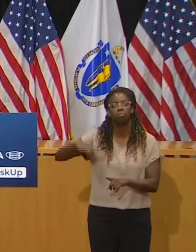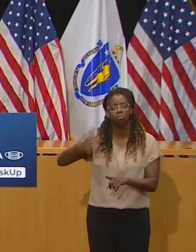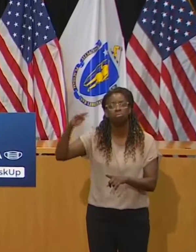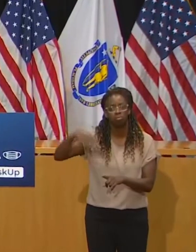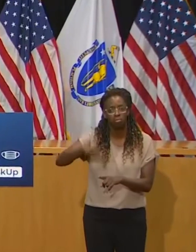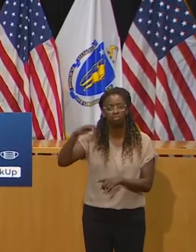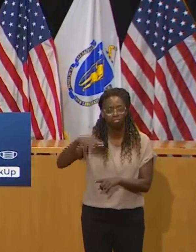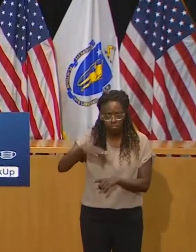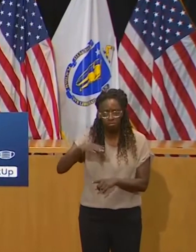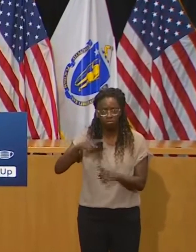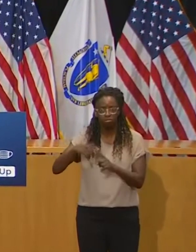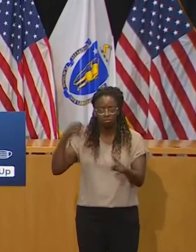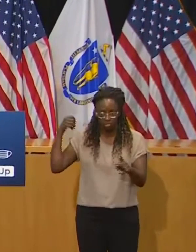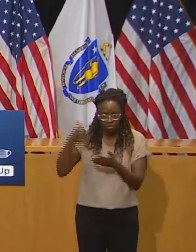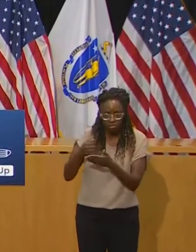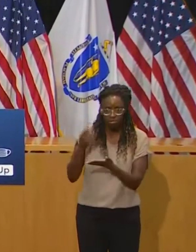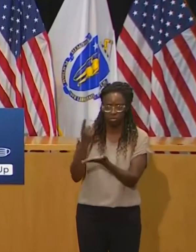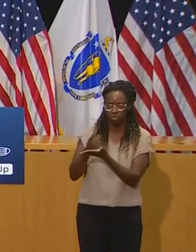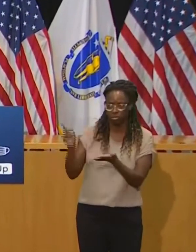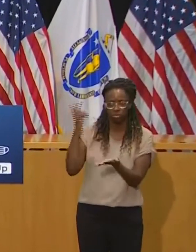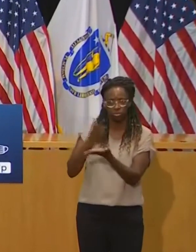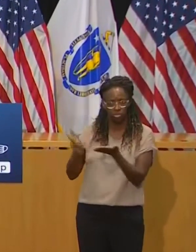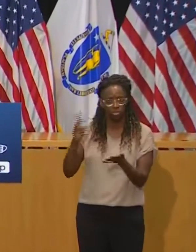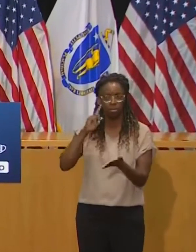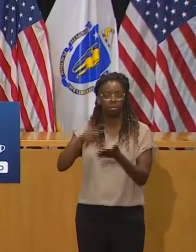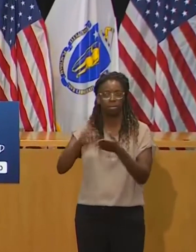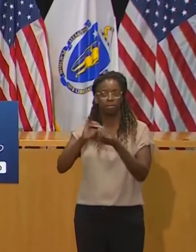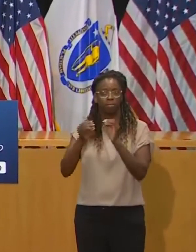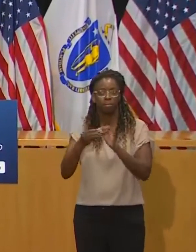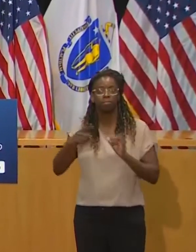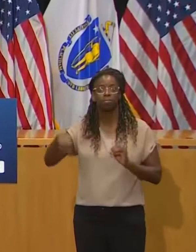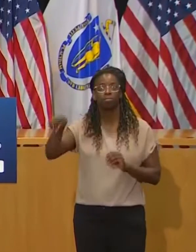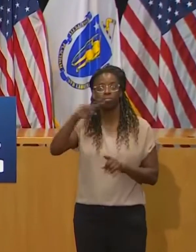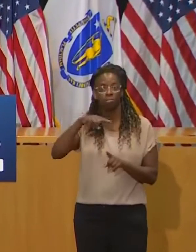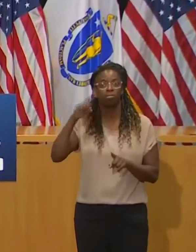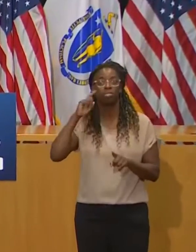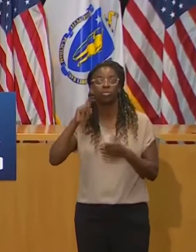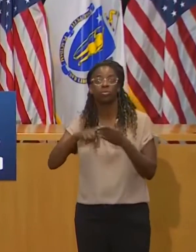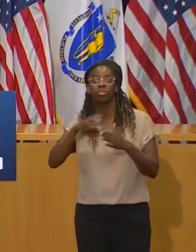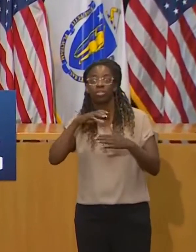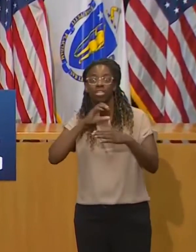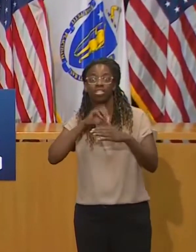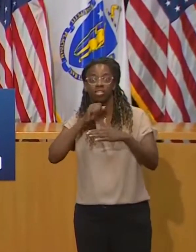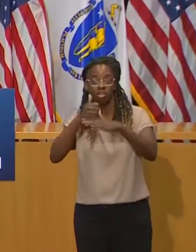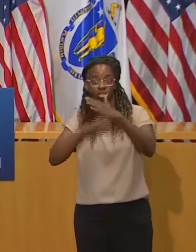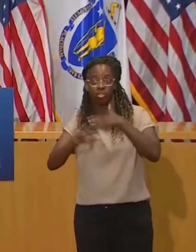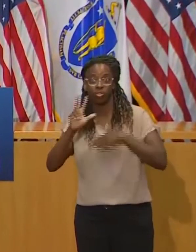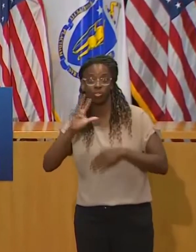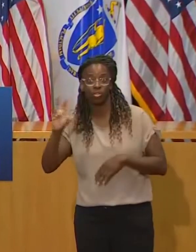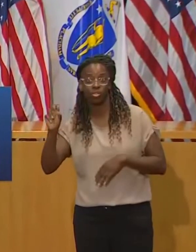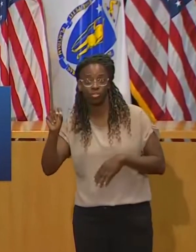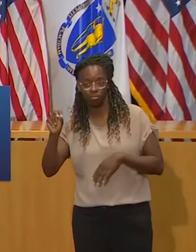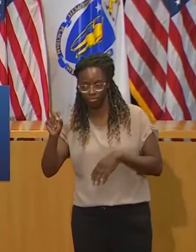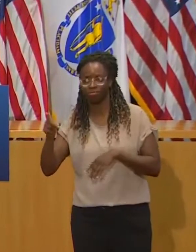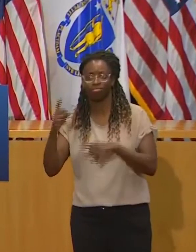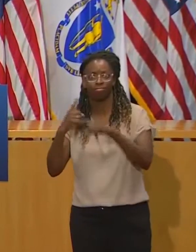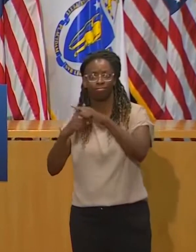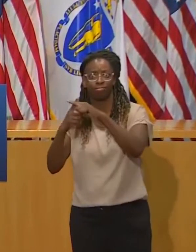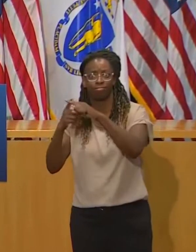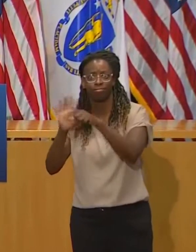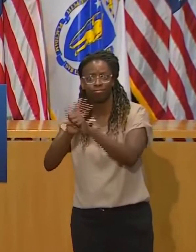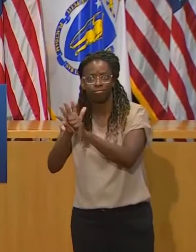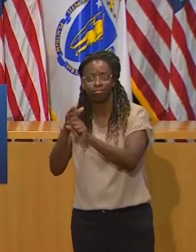increase in the number of people under 30 years old testing positive for COVID-19. That, by the way, is completely